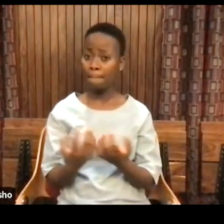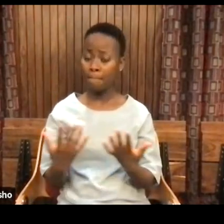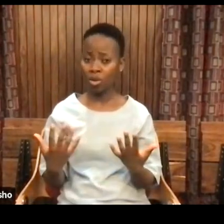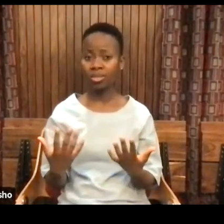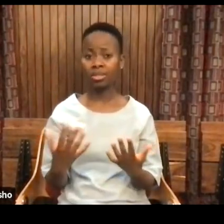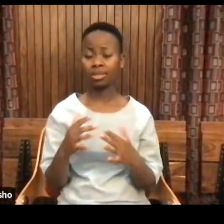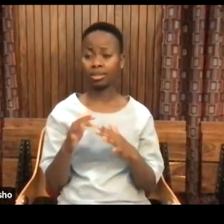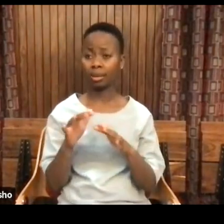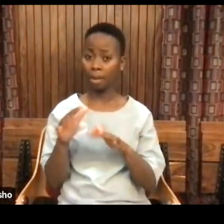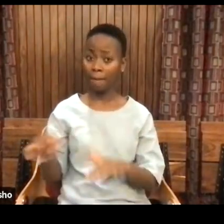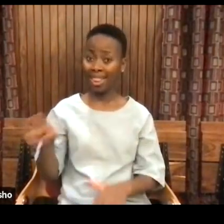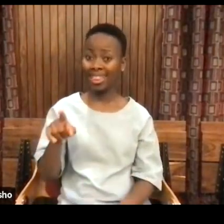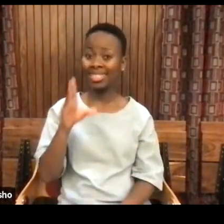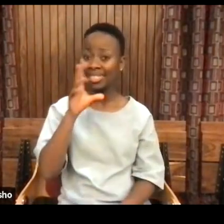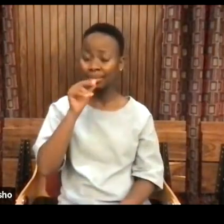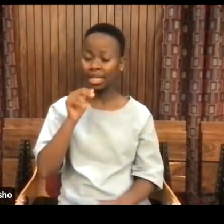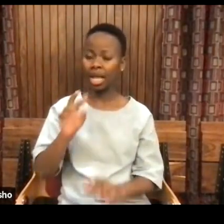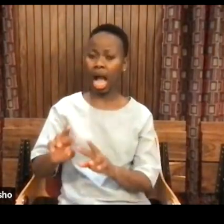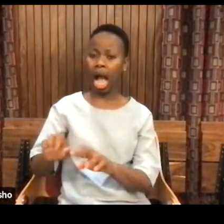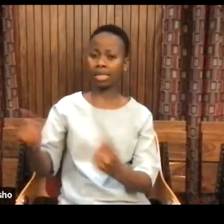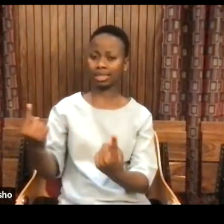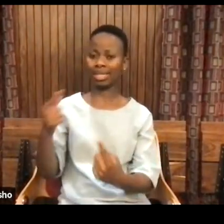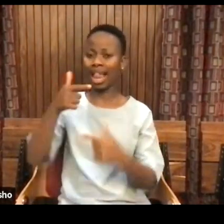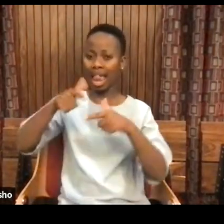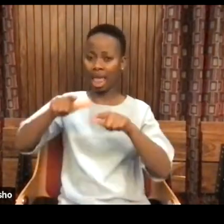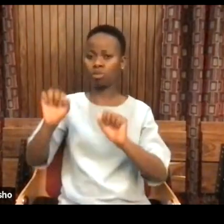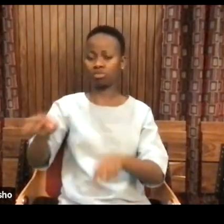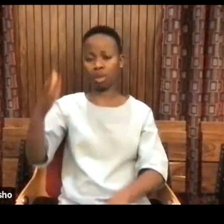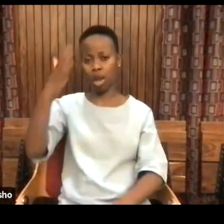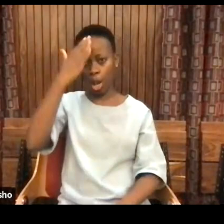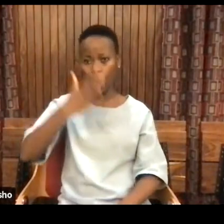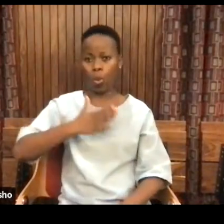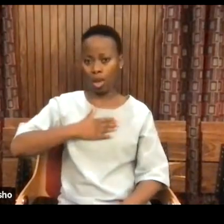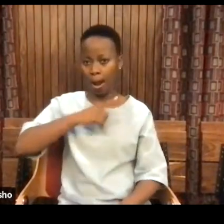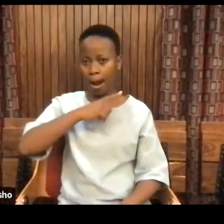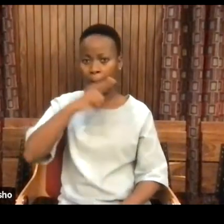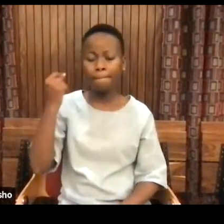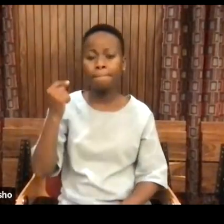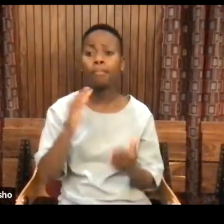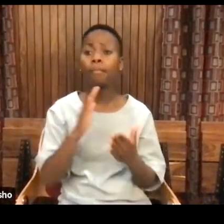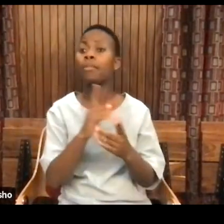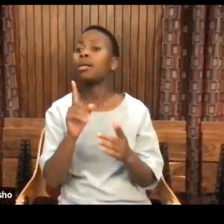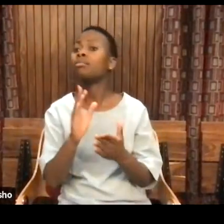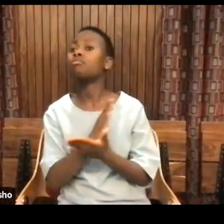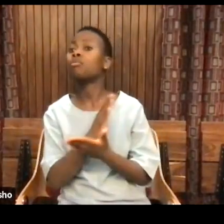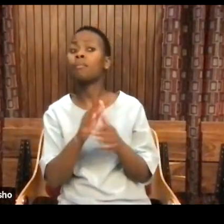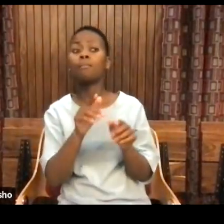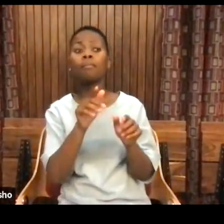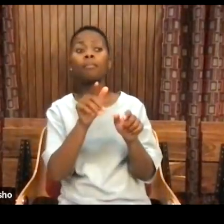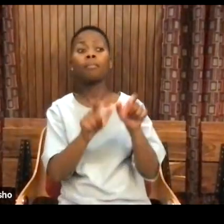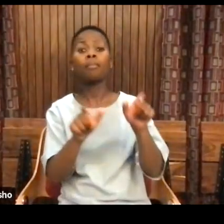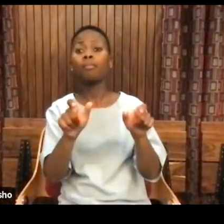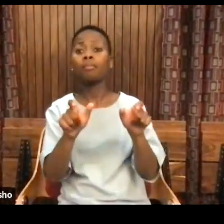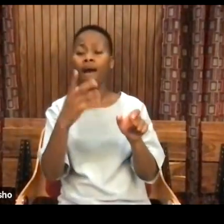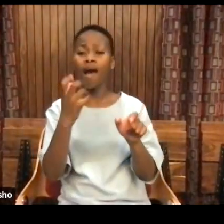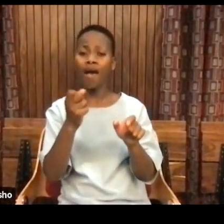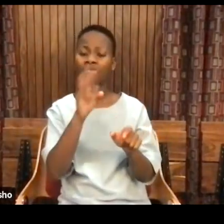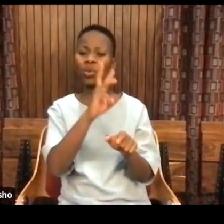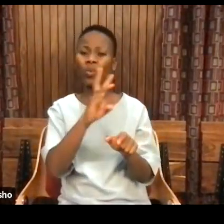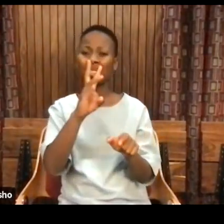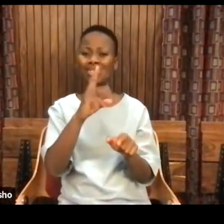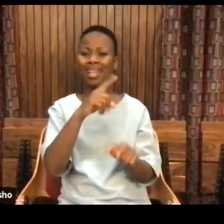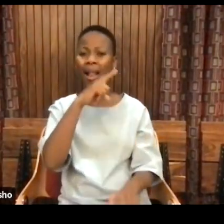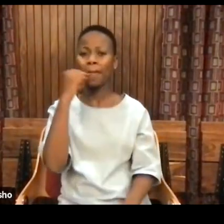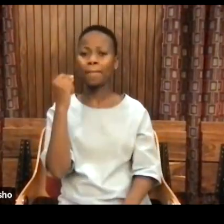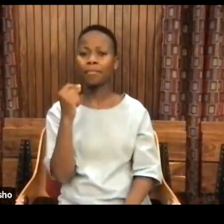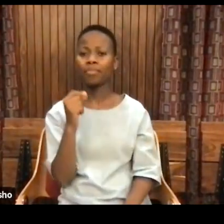African languages do. But most people who have what's called European names don't know the meaning of their names. Like,